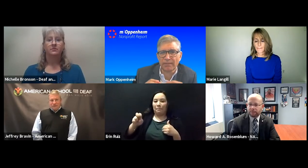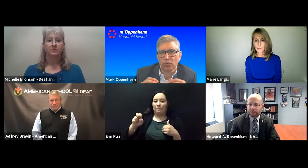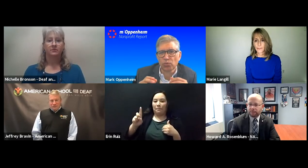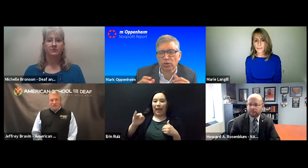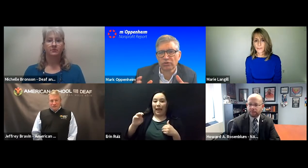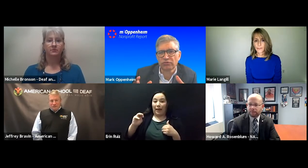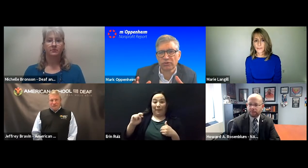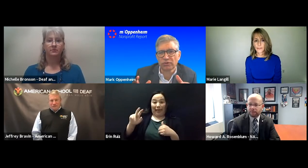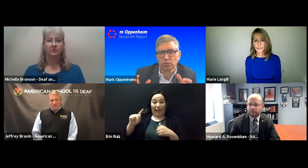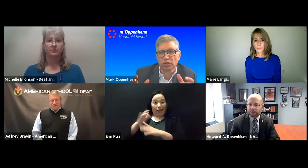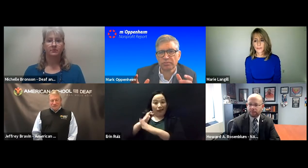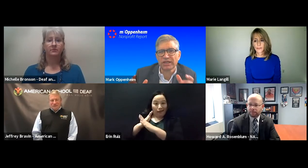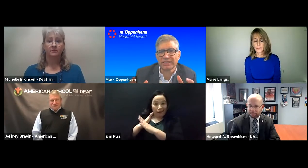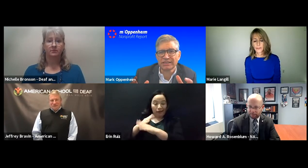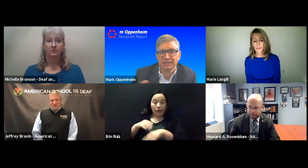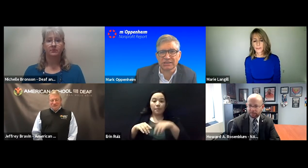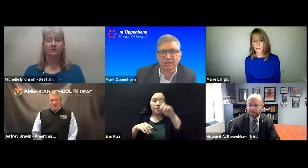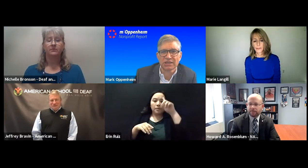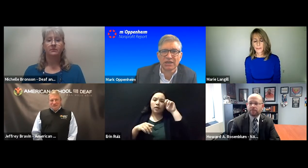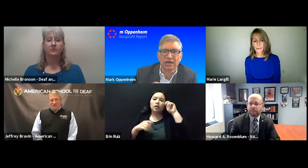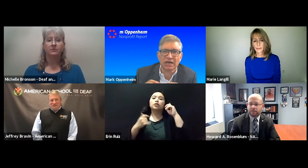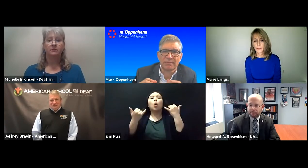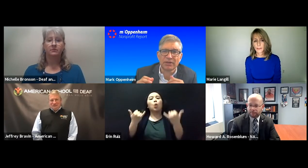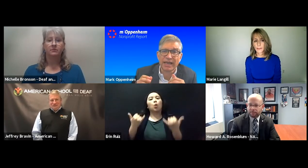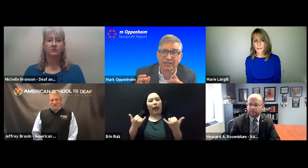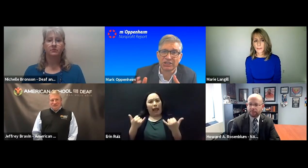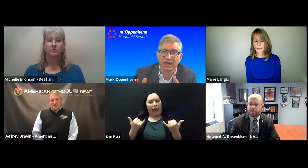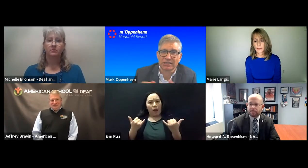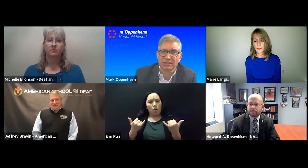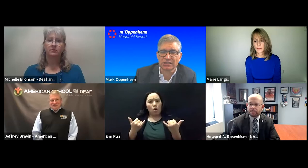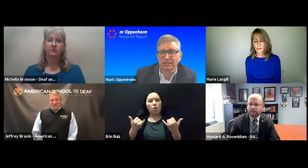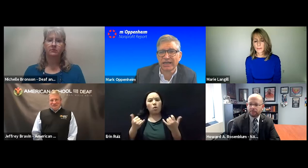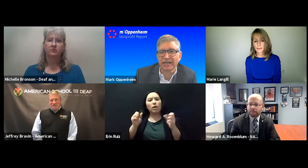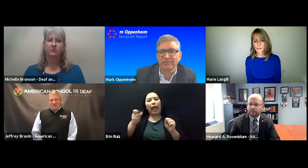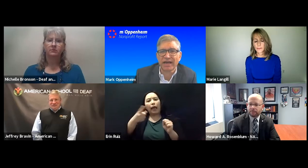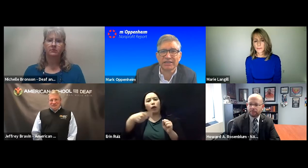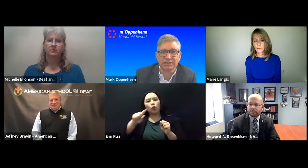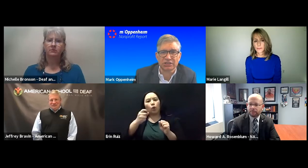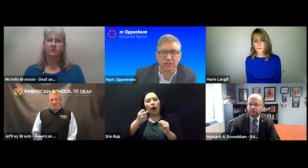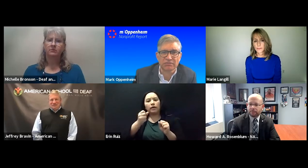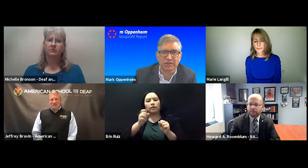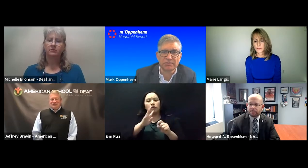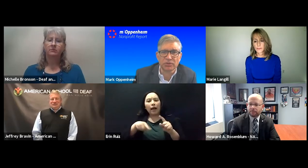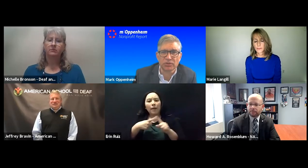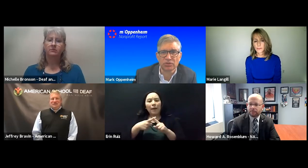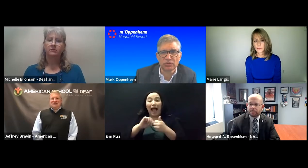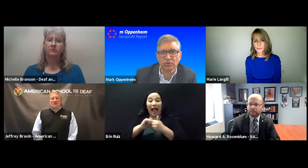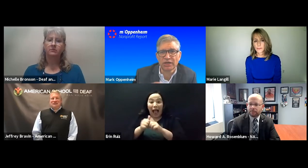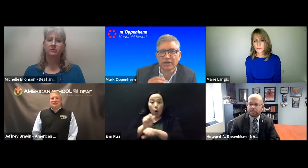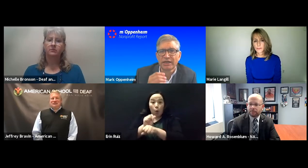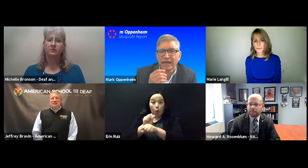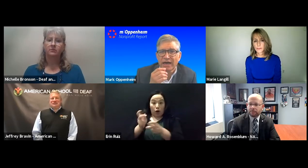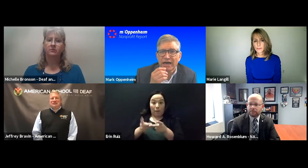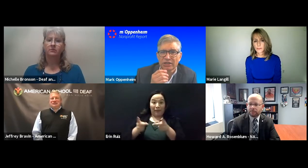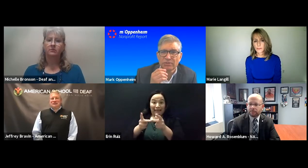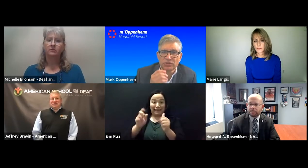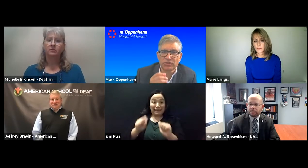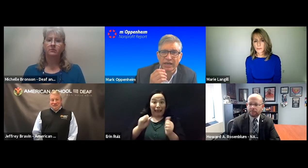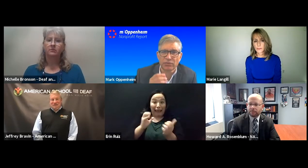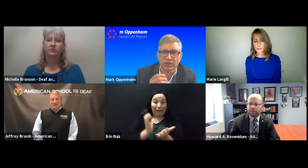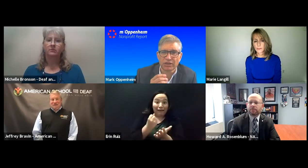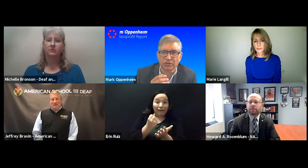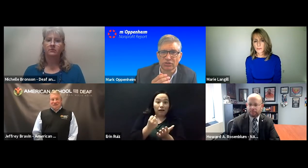workplaces can adjust to take advantage of people who cannot